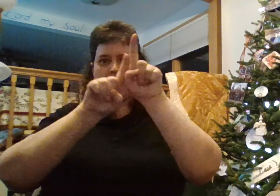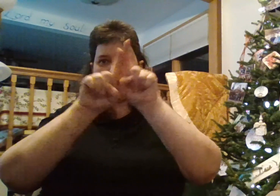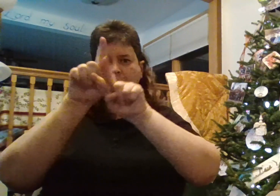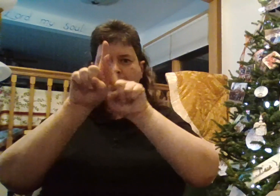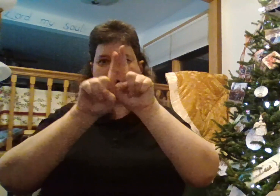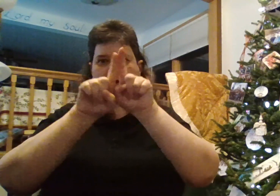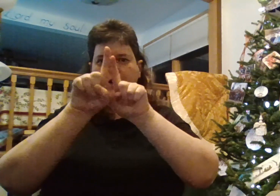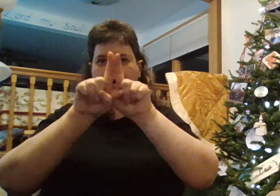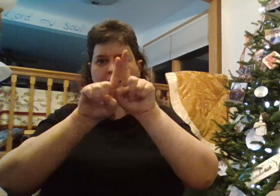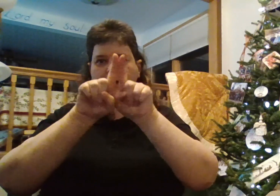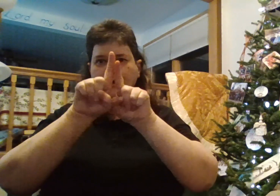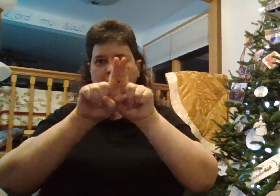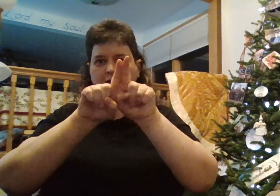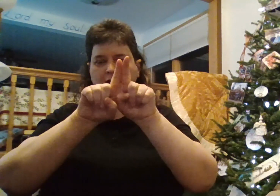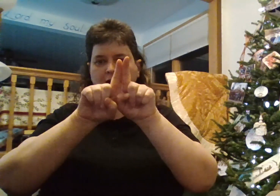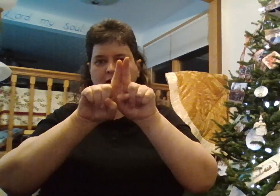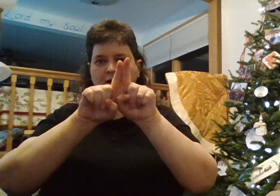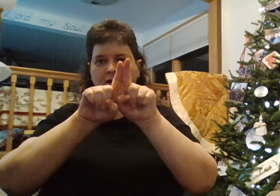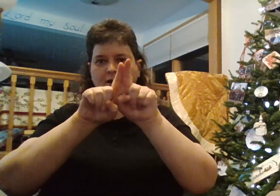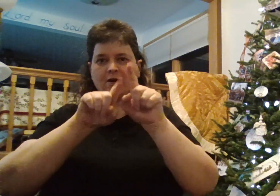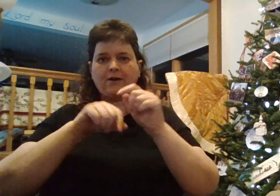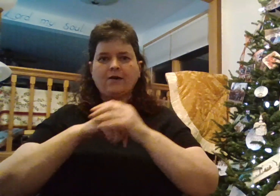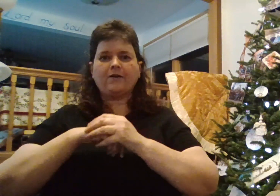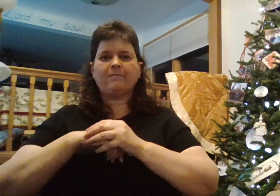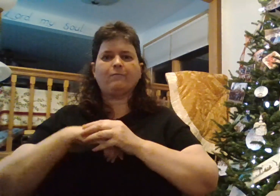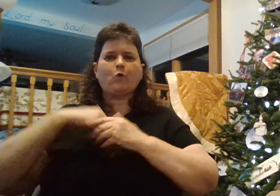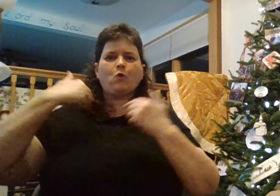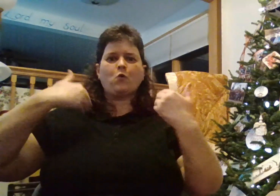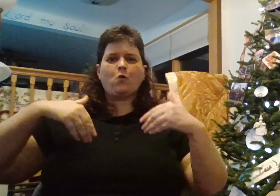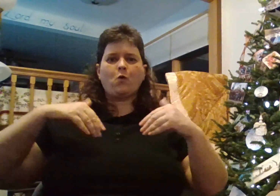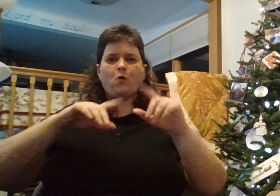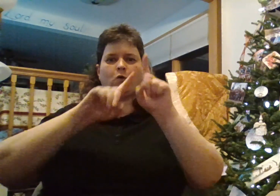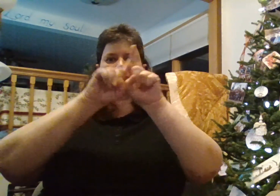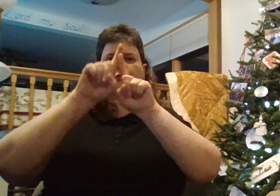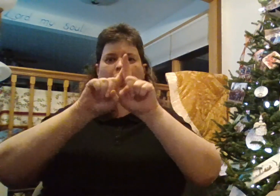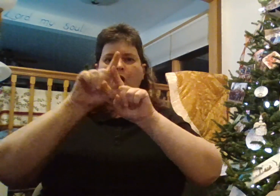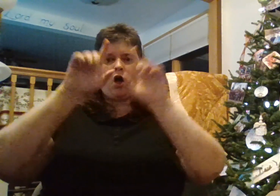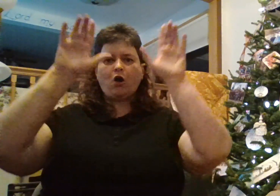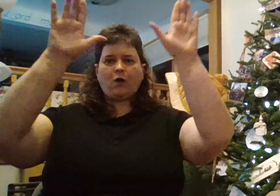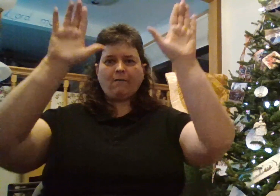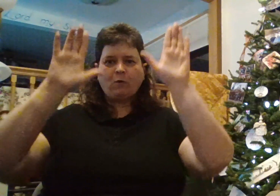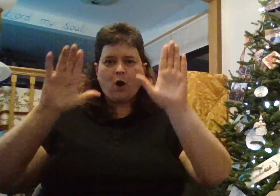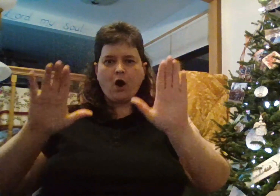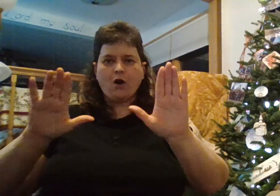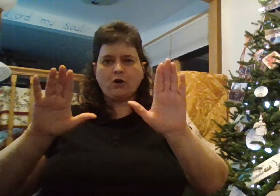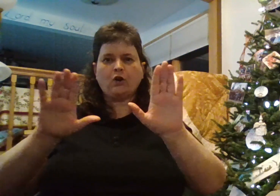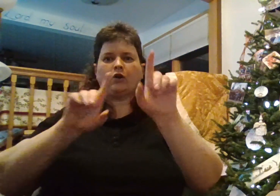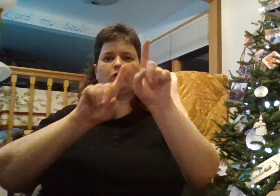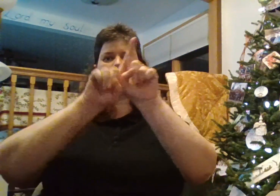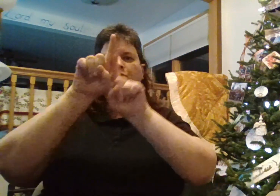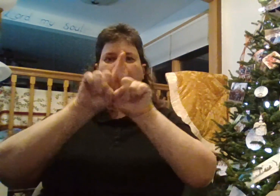nighter sky, Full star of night,